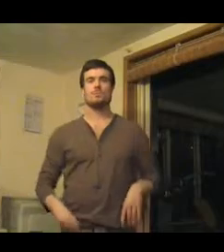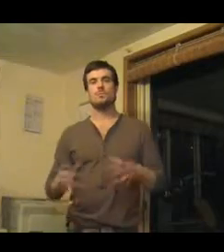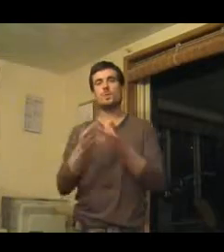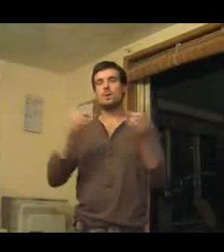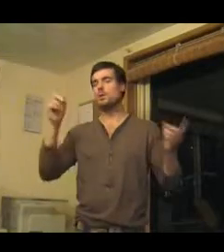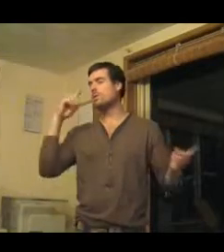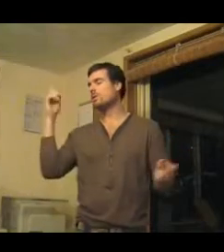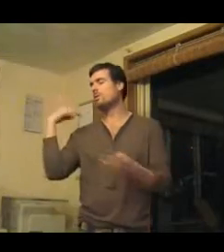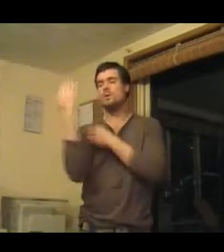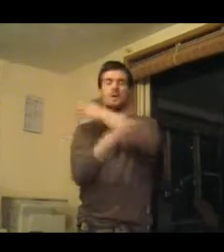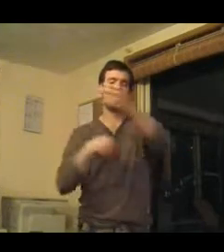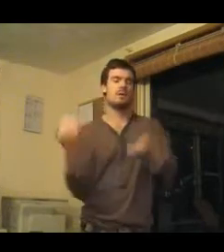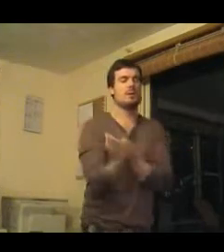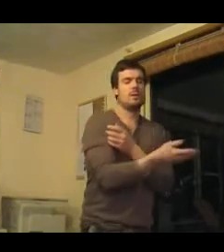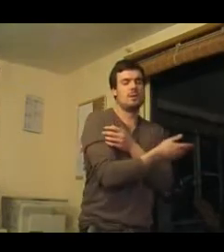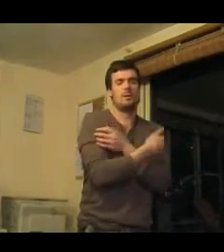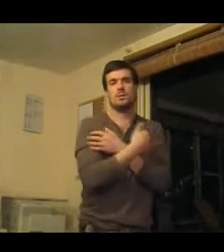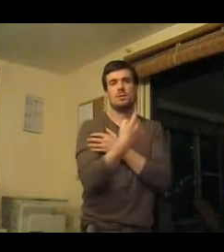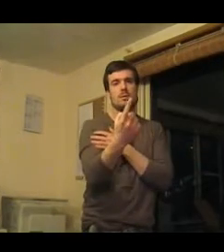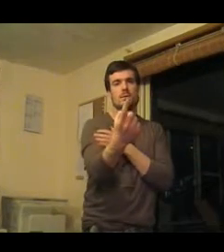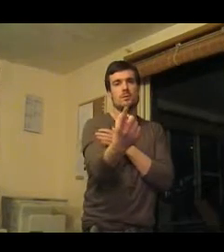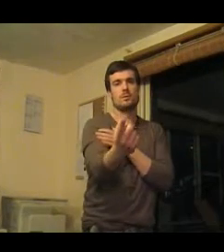Anyone Who Ever Held You